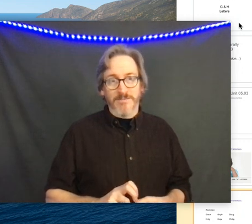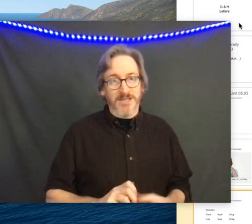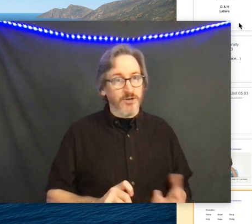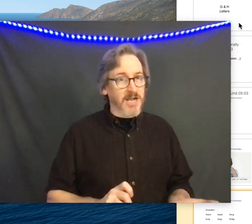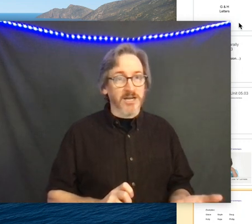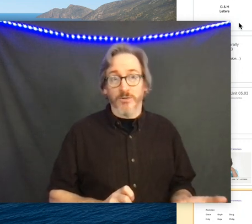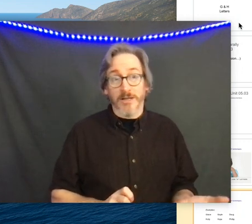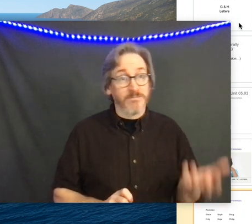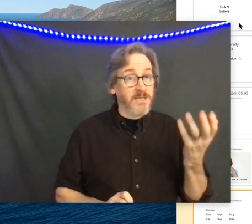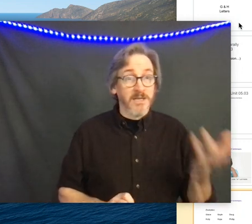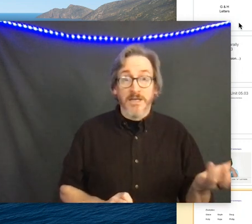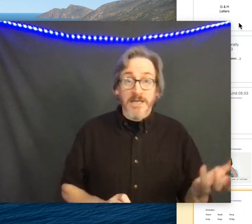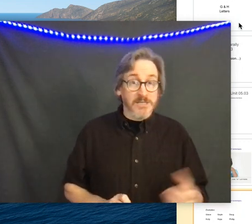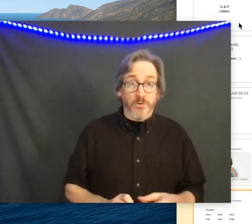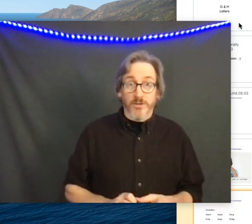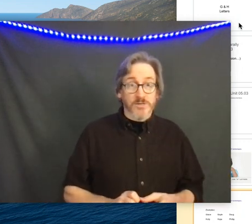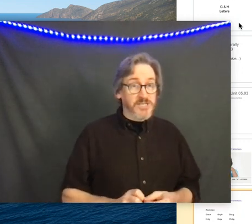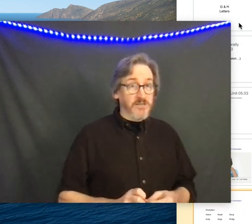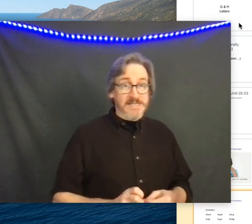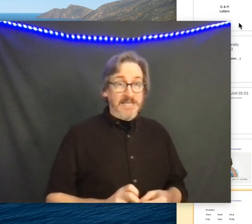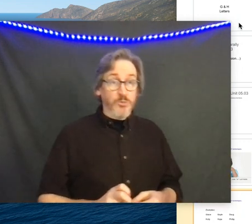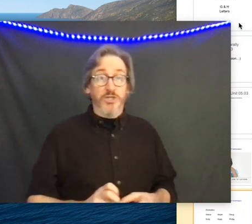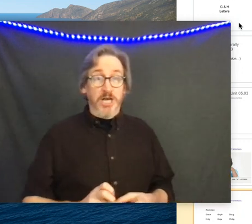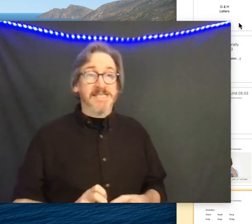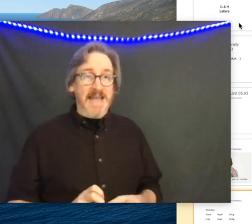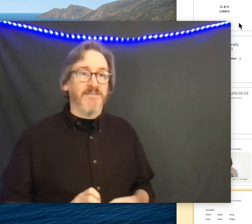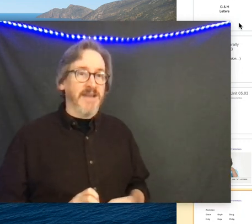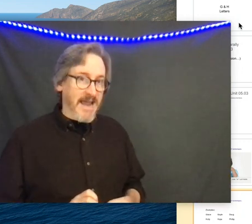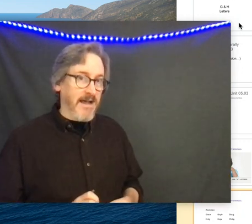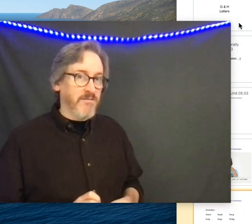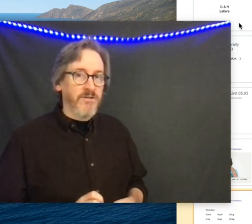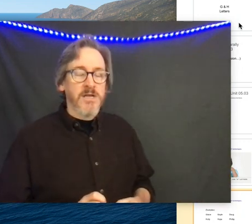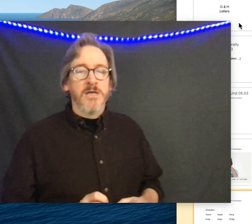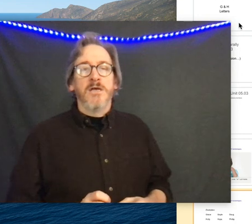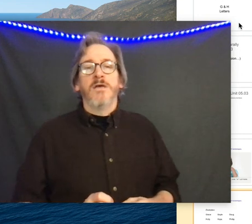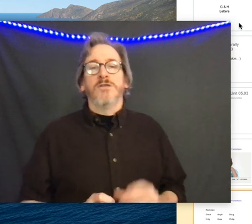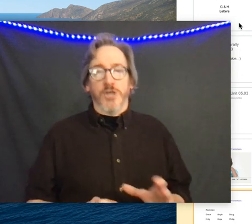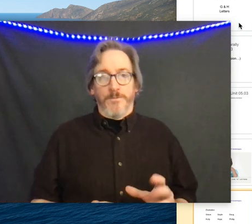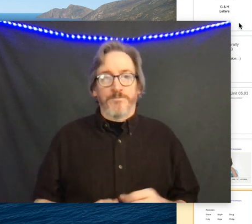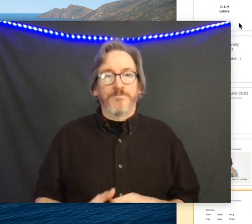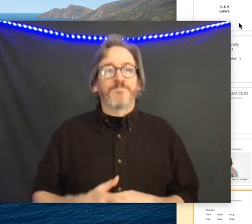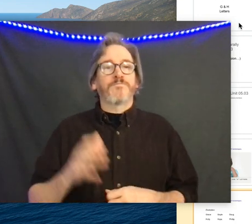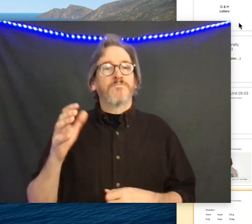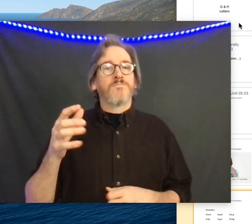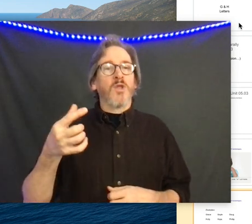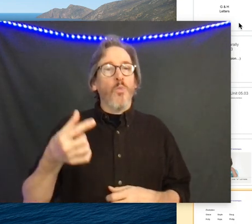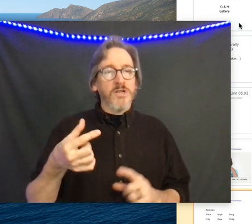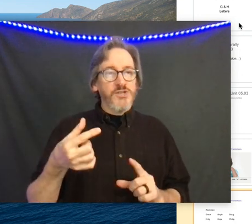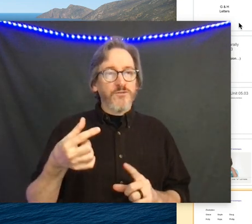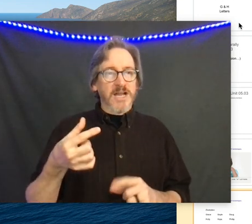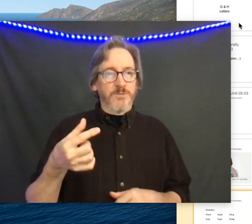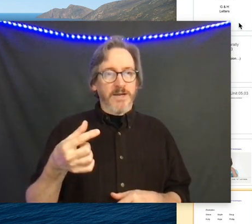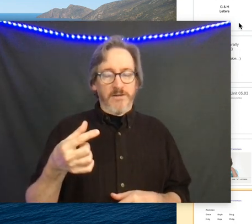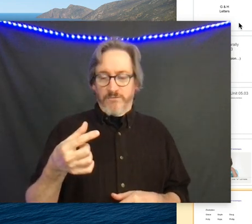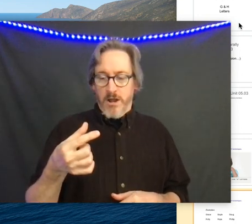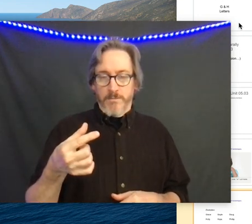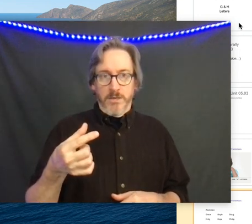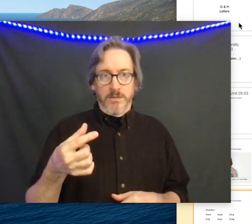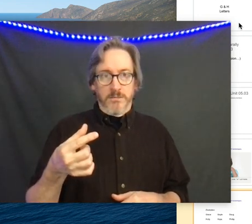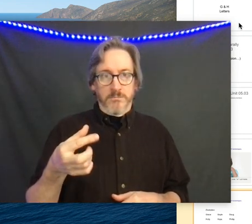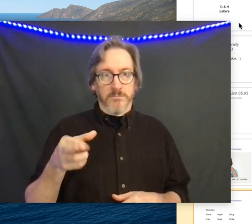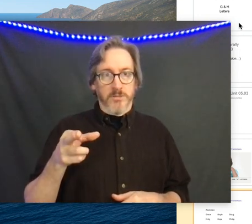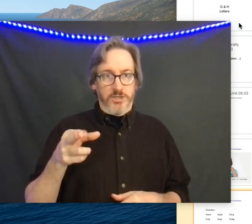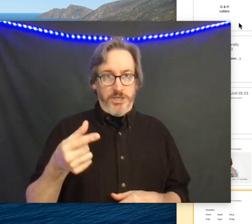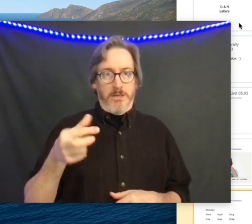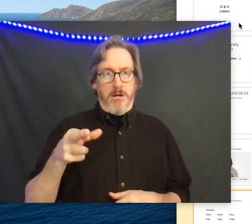fingerspell you're not going to do well it's one of those skills that you just have to have so once you've graduated from